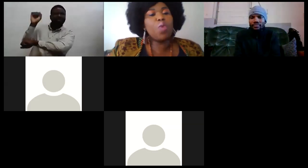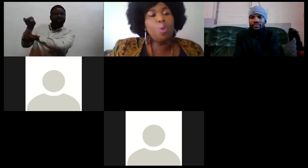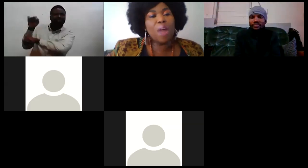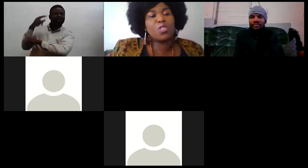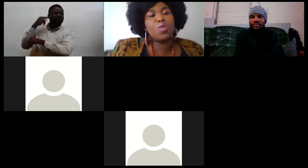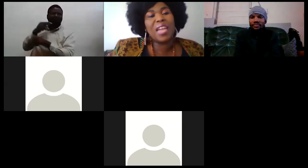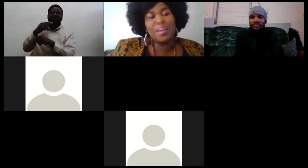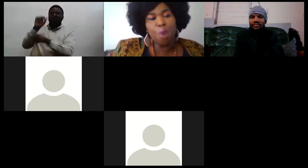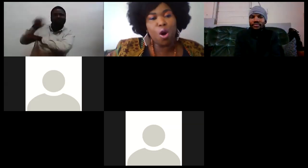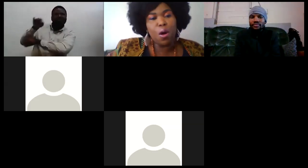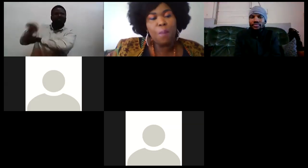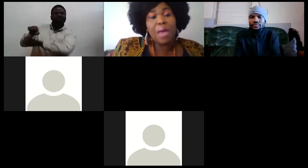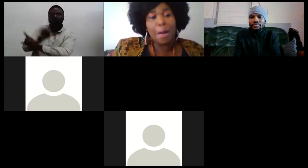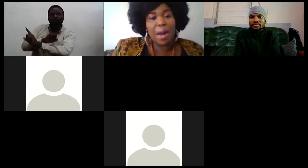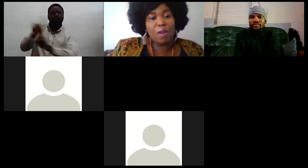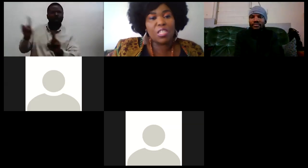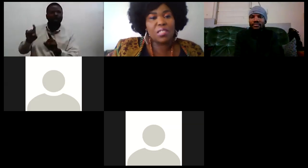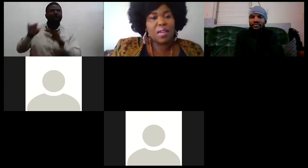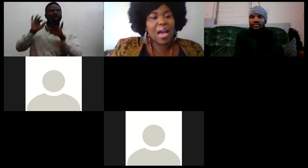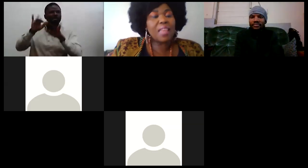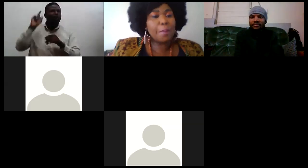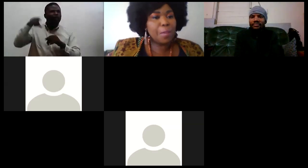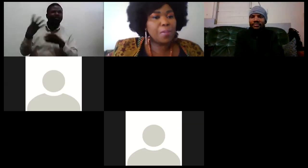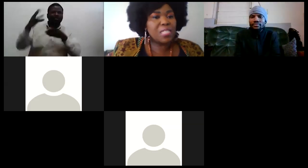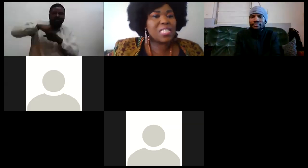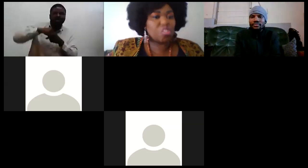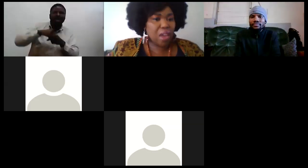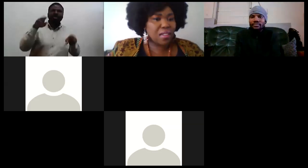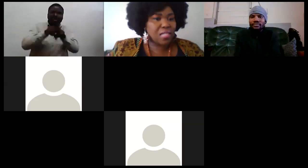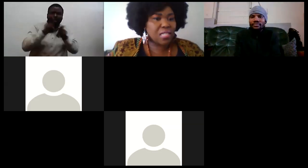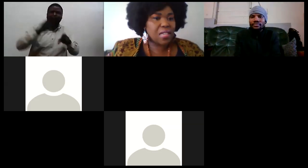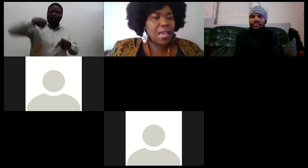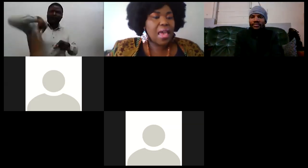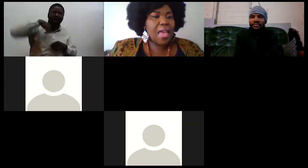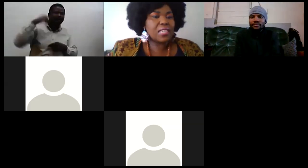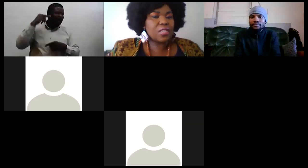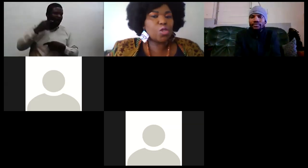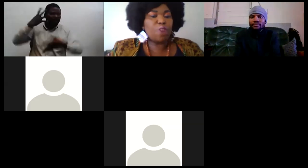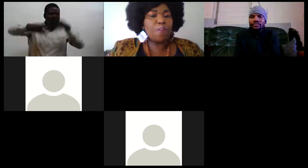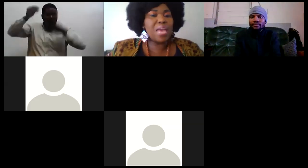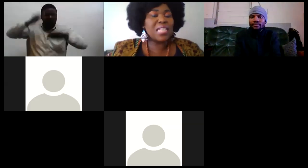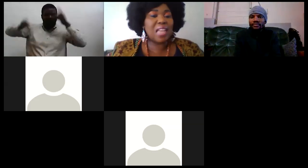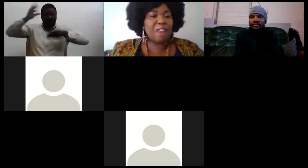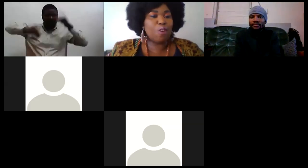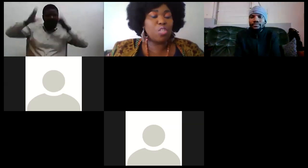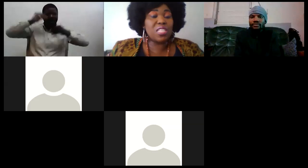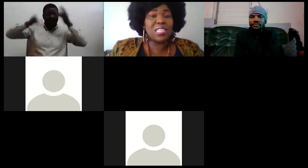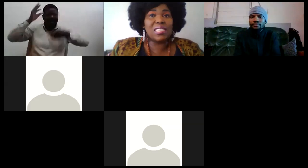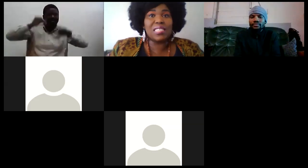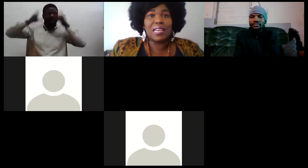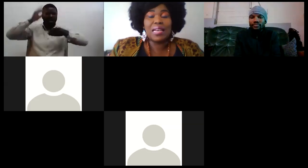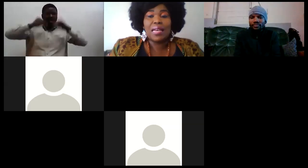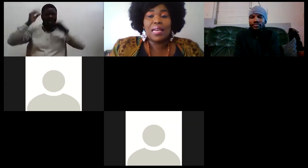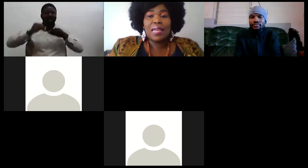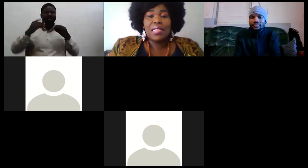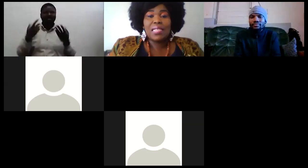also we want to learn more about other people's struggles and so for me as a life coach this